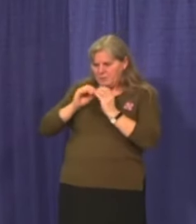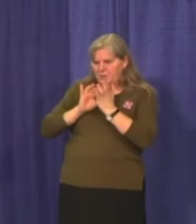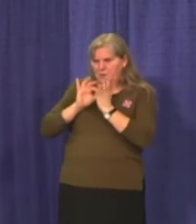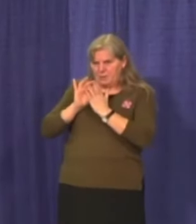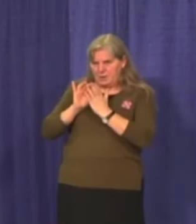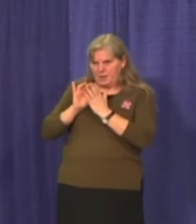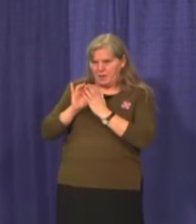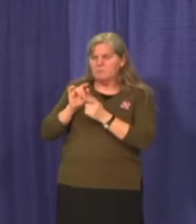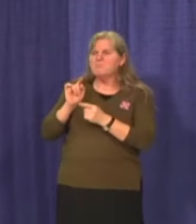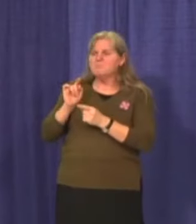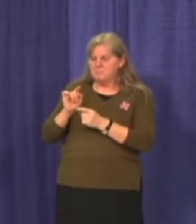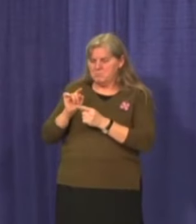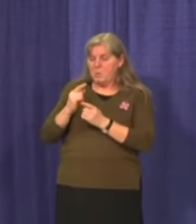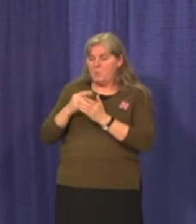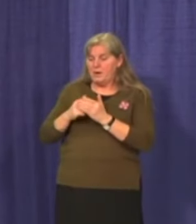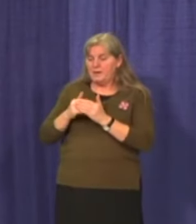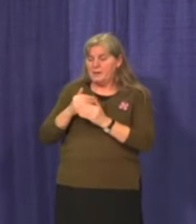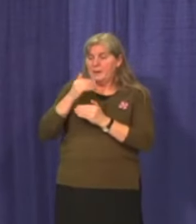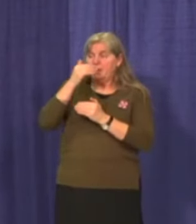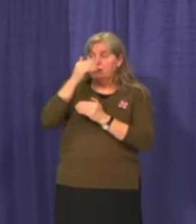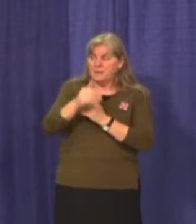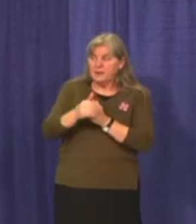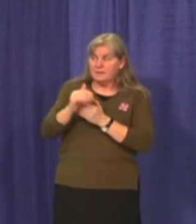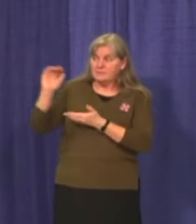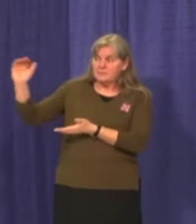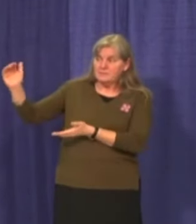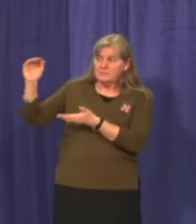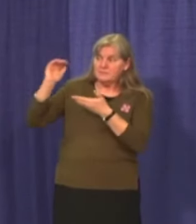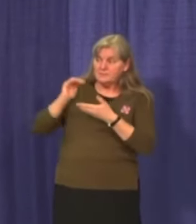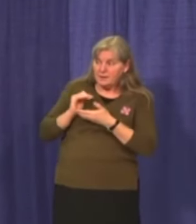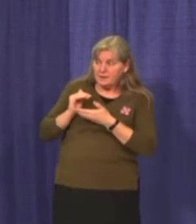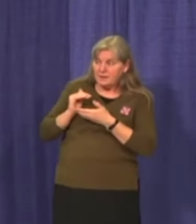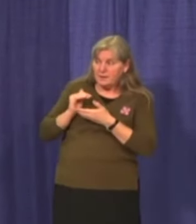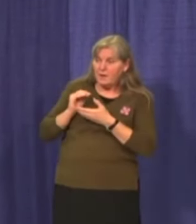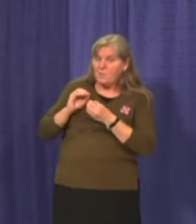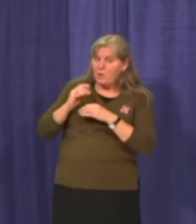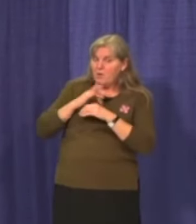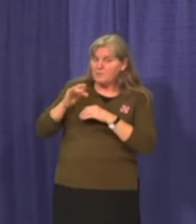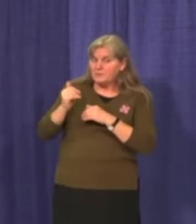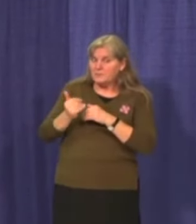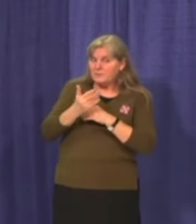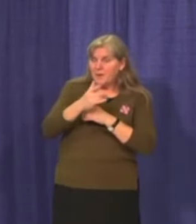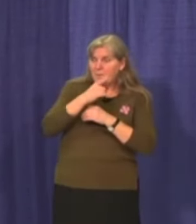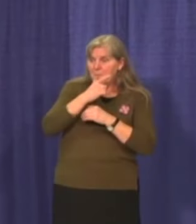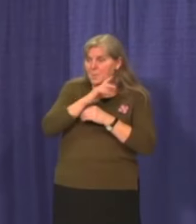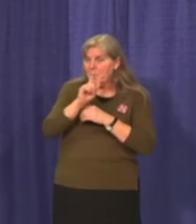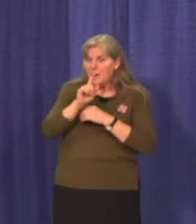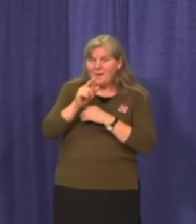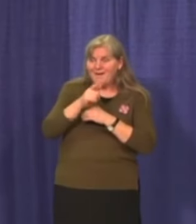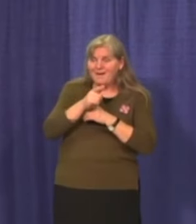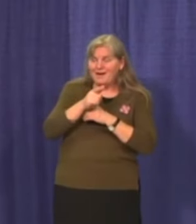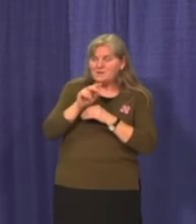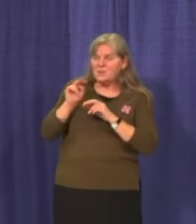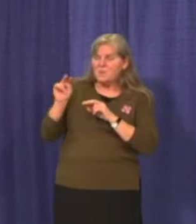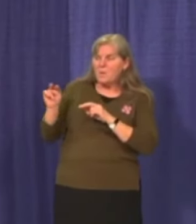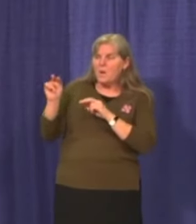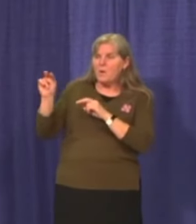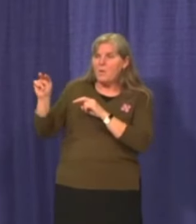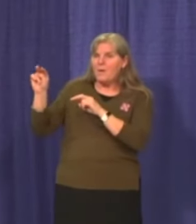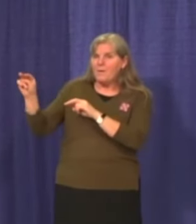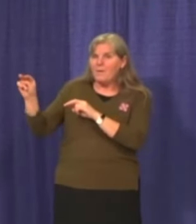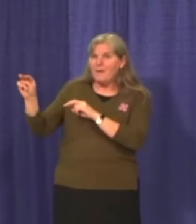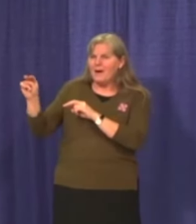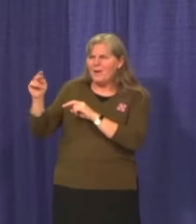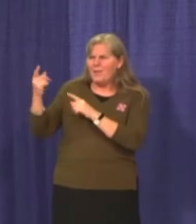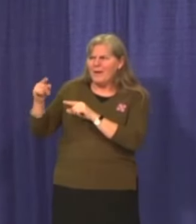confident of the next delivery date that, that allows us to keep moving. And, and so we're always sort of watching ahead a few steps.